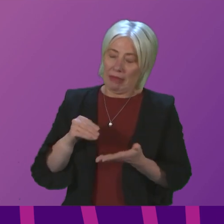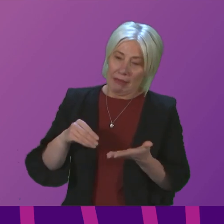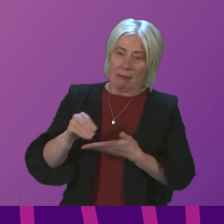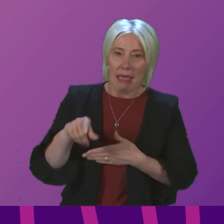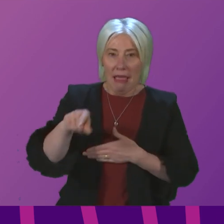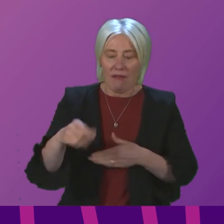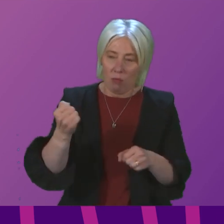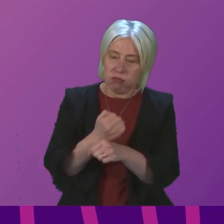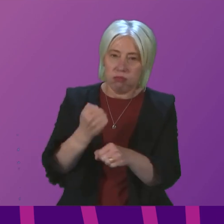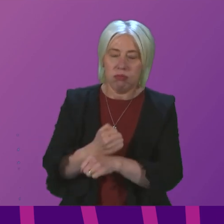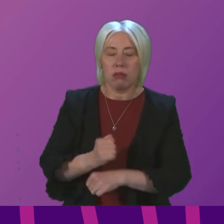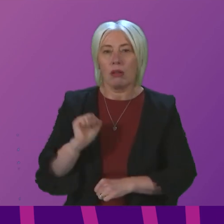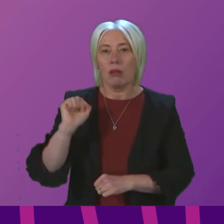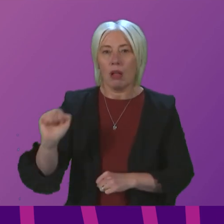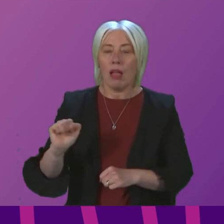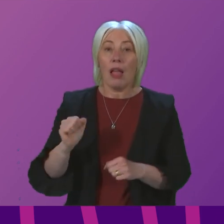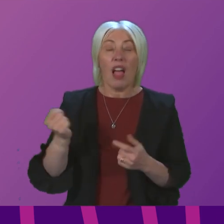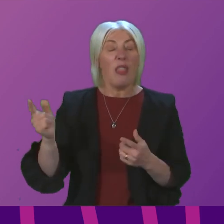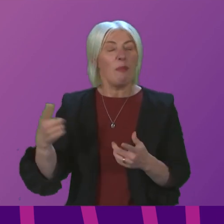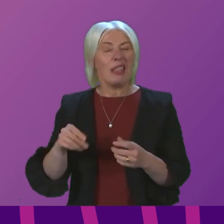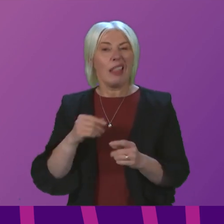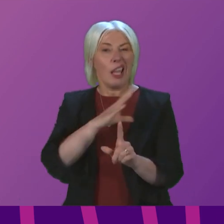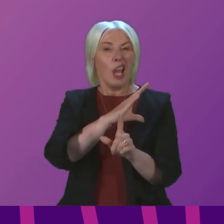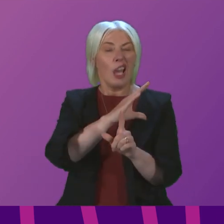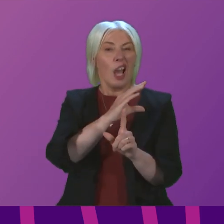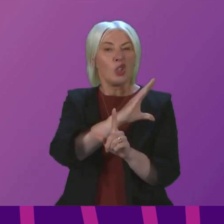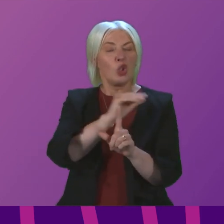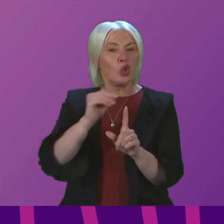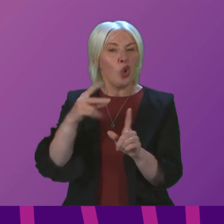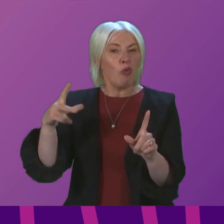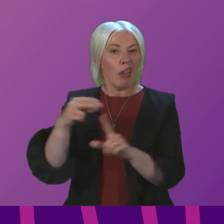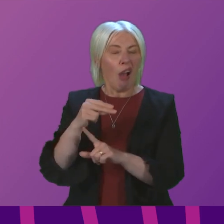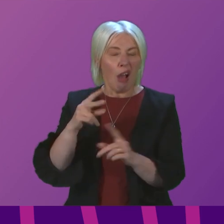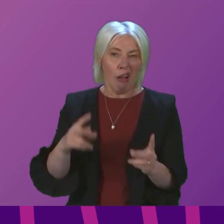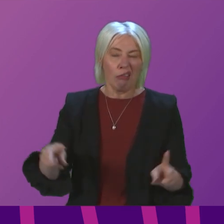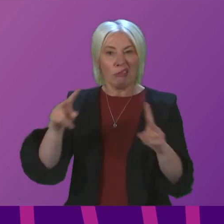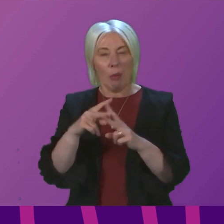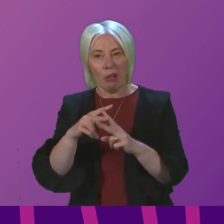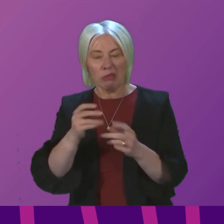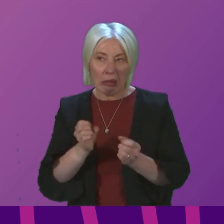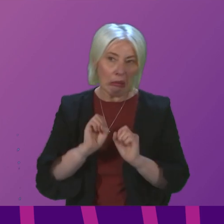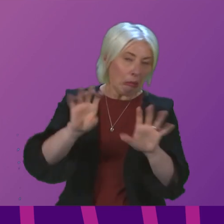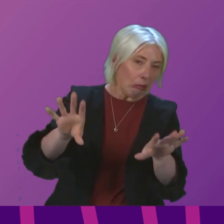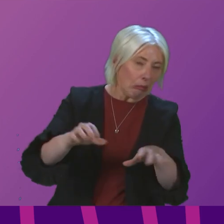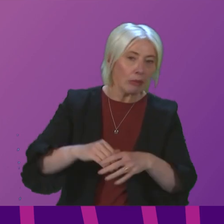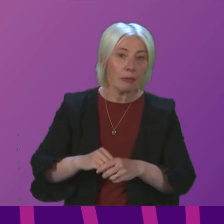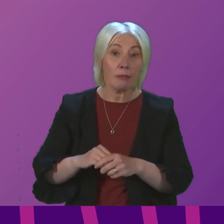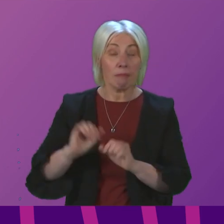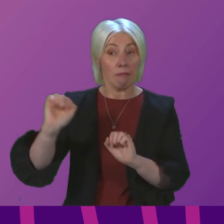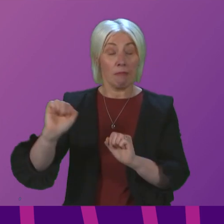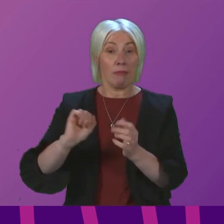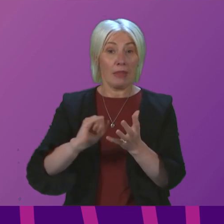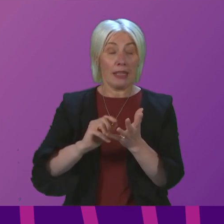Minister has taken a Tory cup, multiplied it and handed it down to local government. And even when her budget goes up,